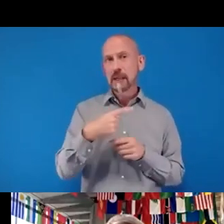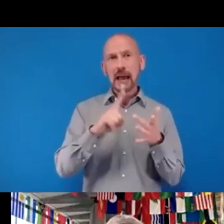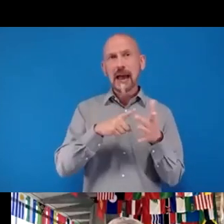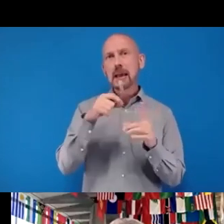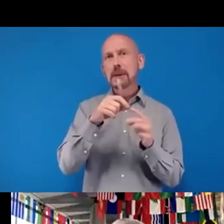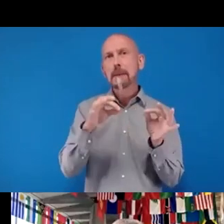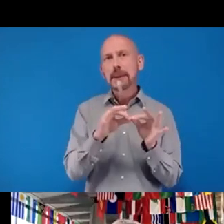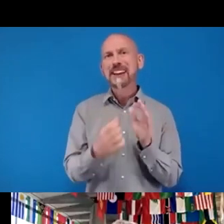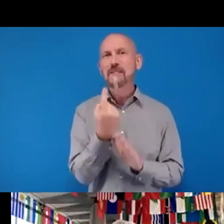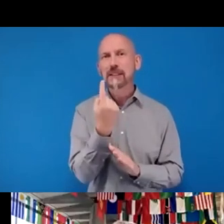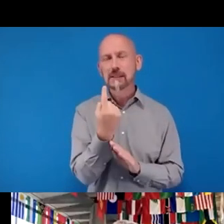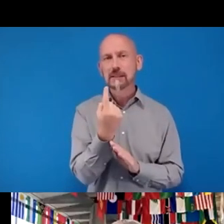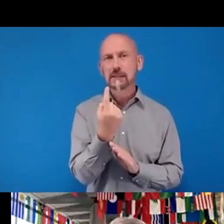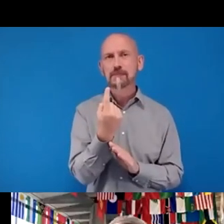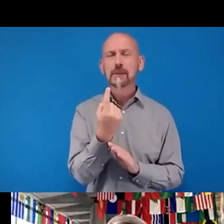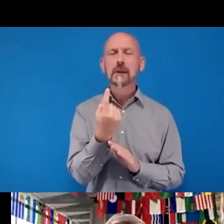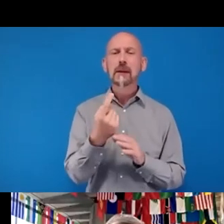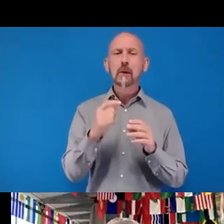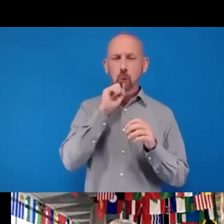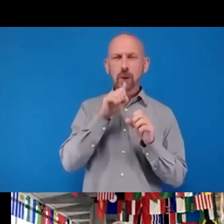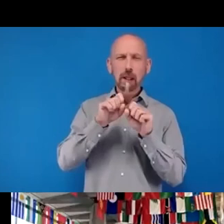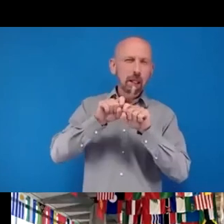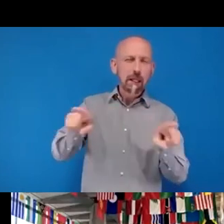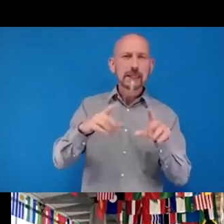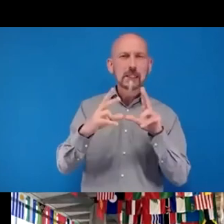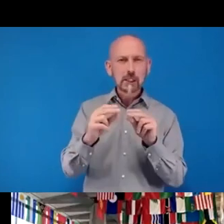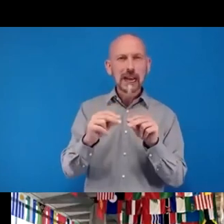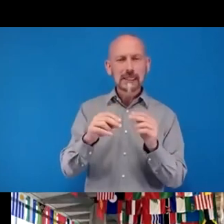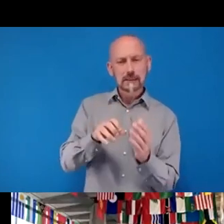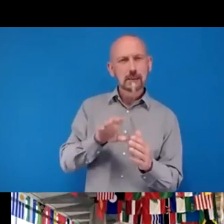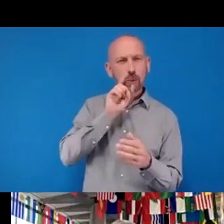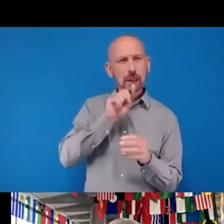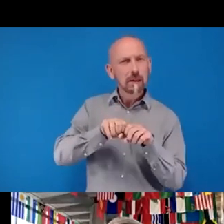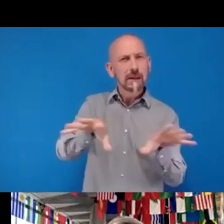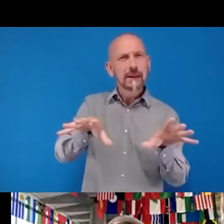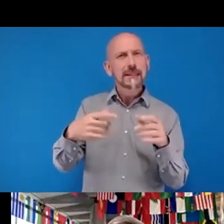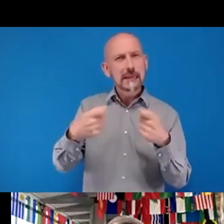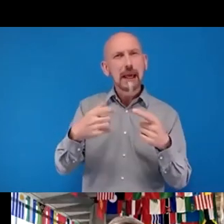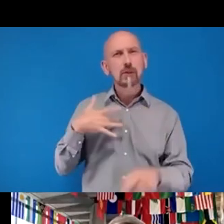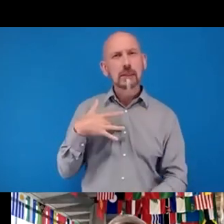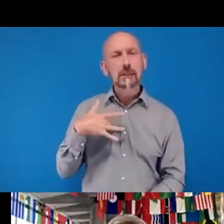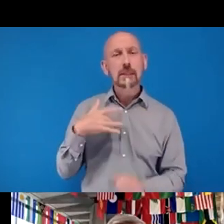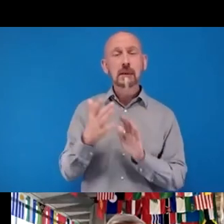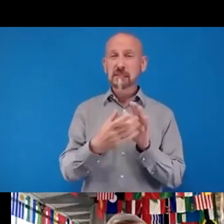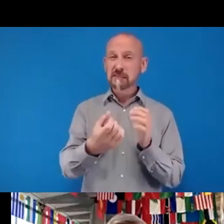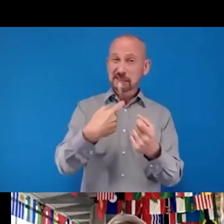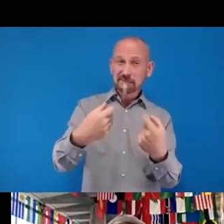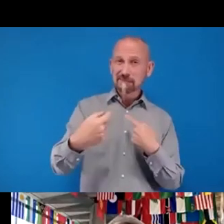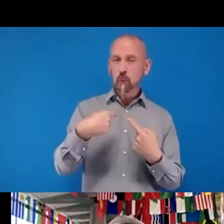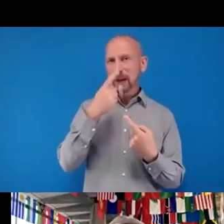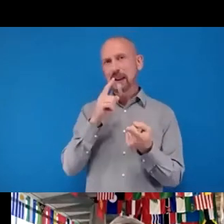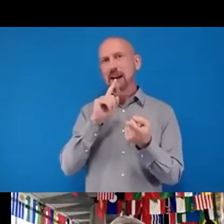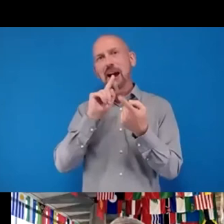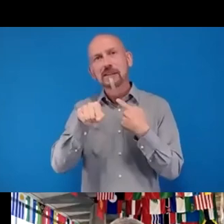pop that email address in the chat box and we'll do our best to answer those questions offline. So